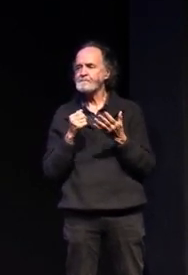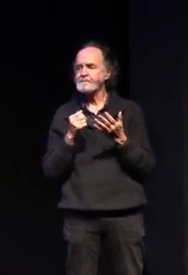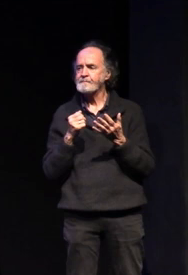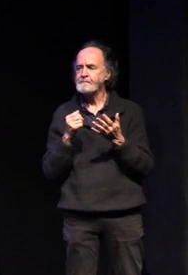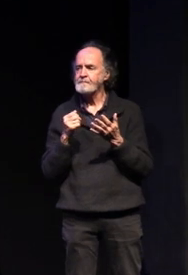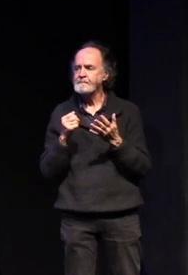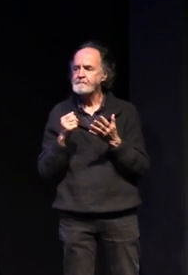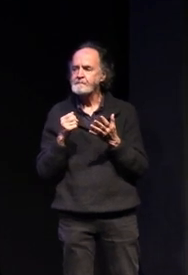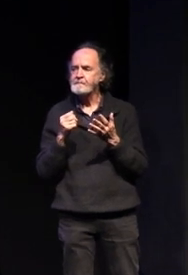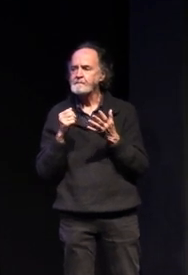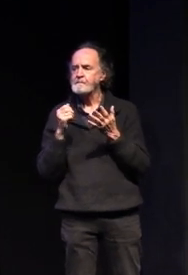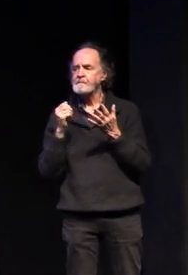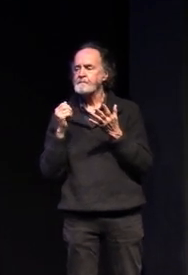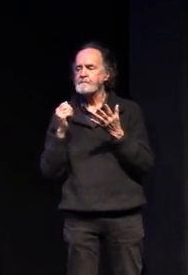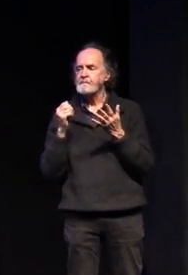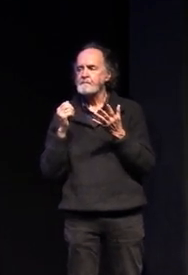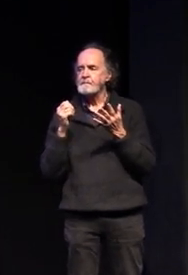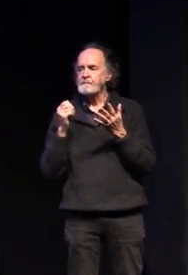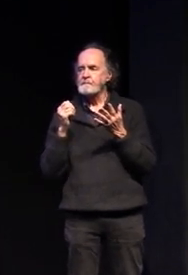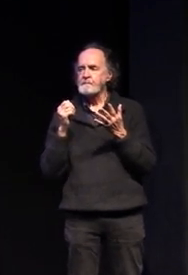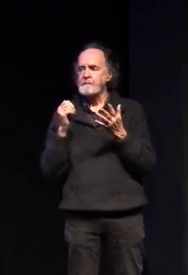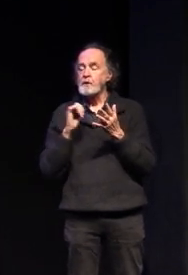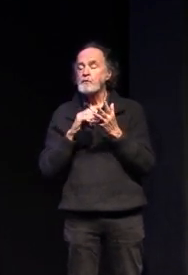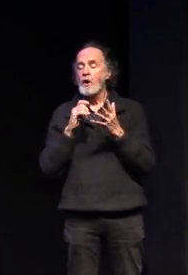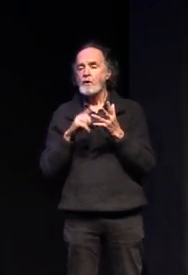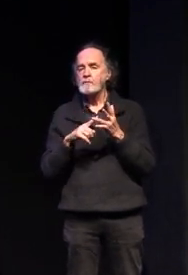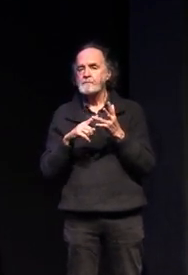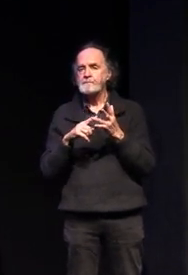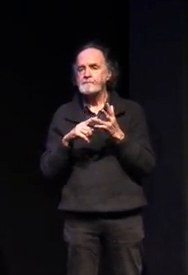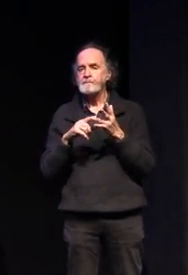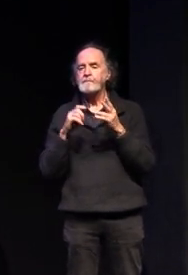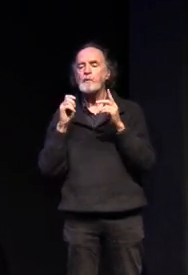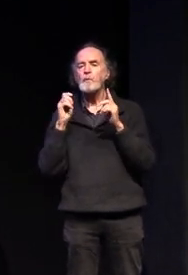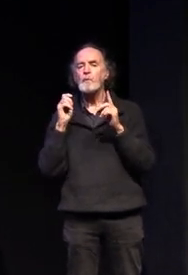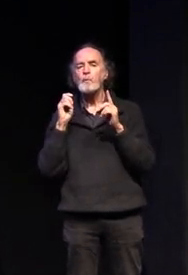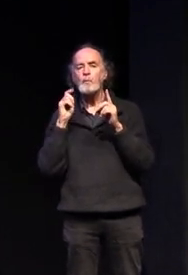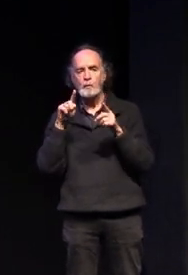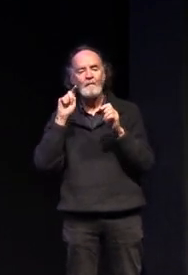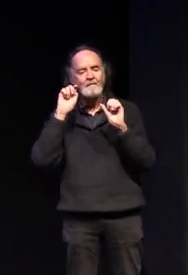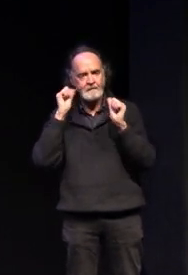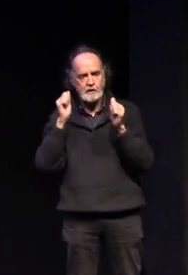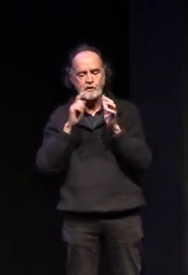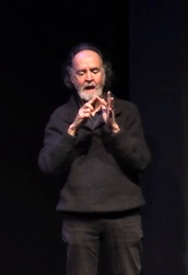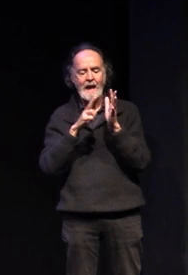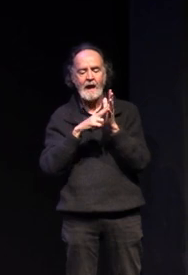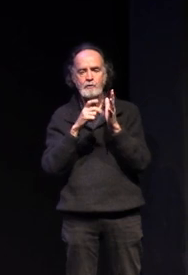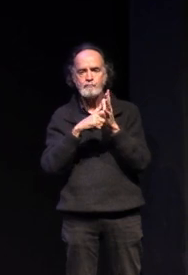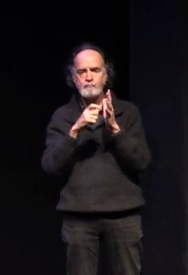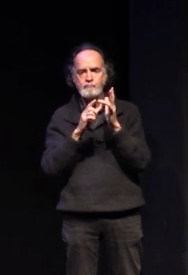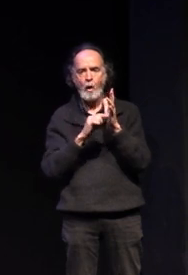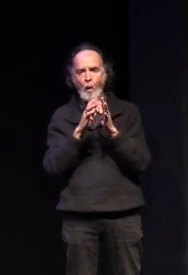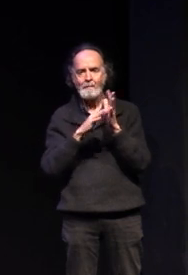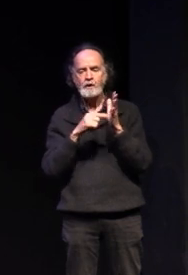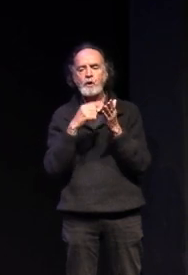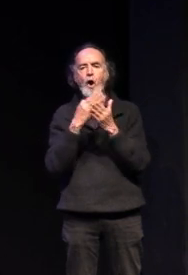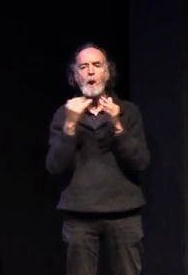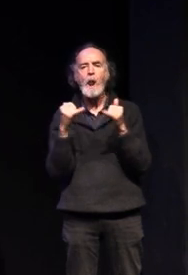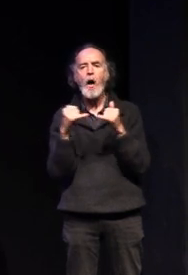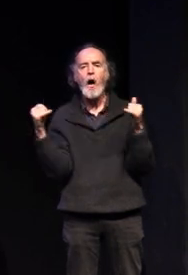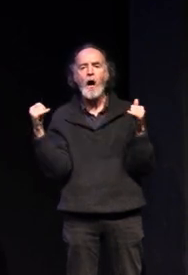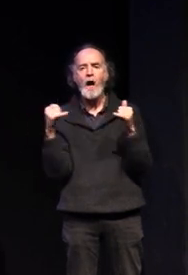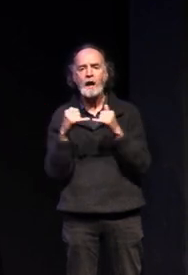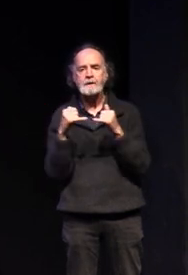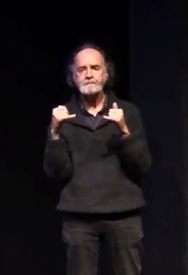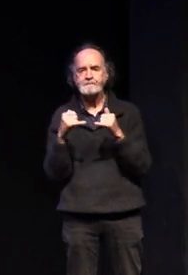so we would uh complete our enrollment processes online for students and our recommendation